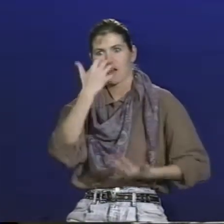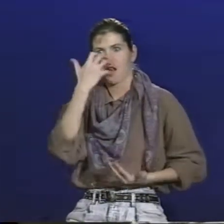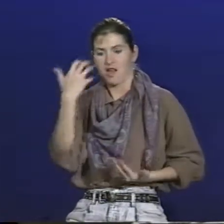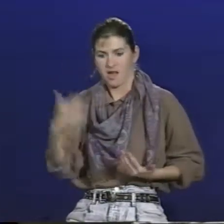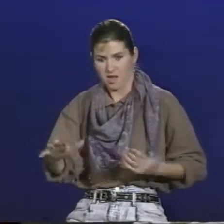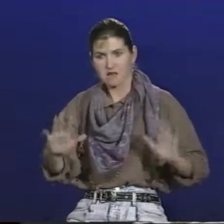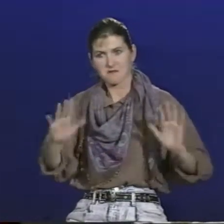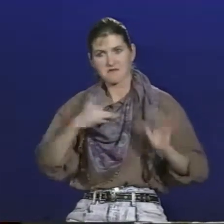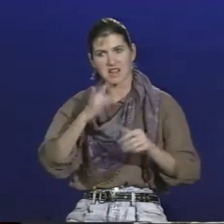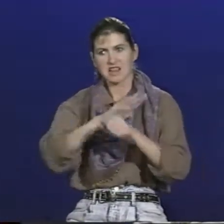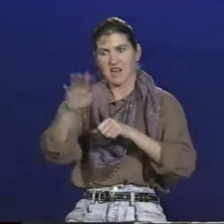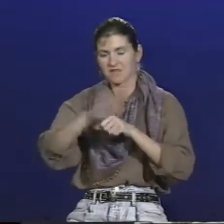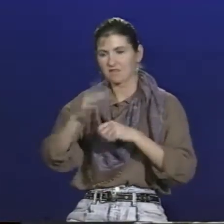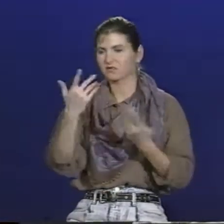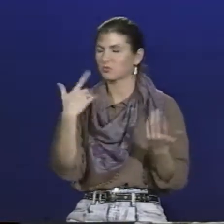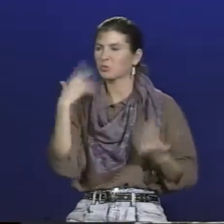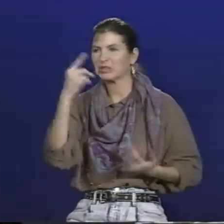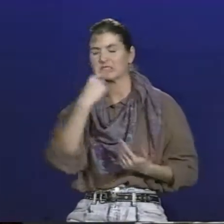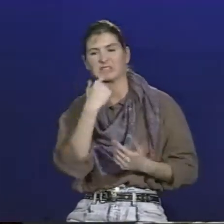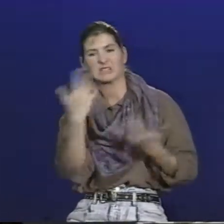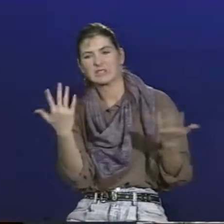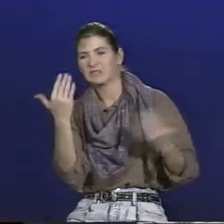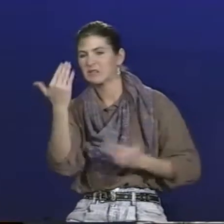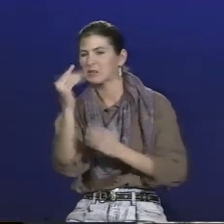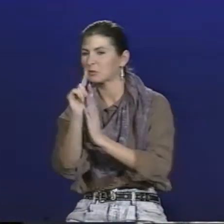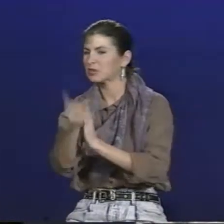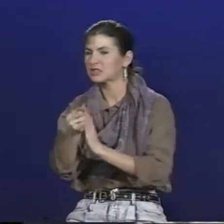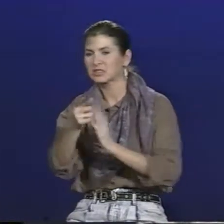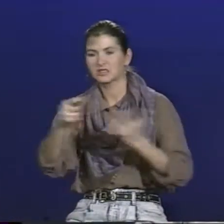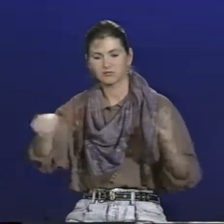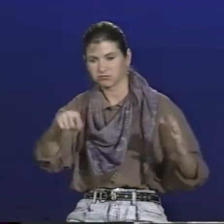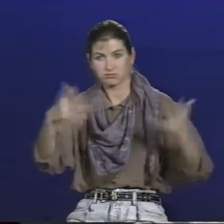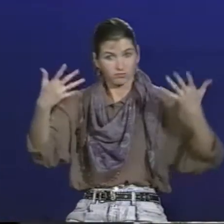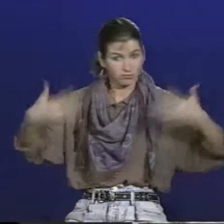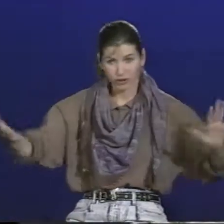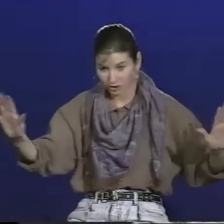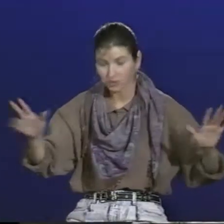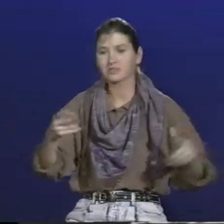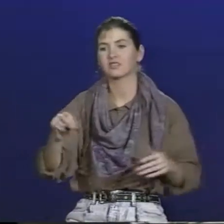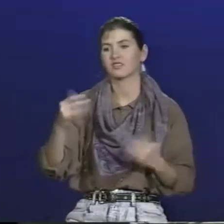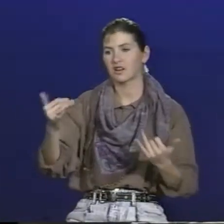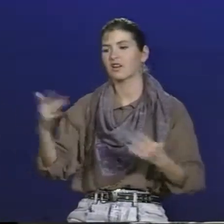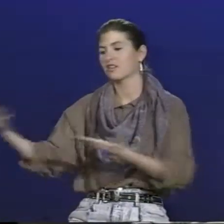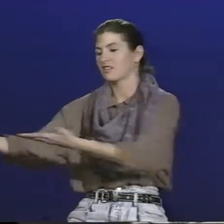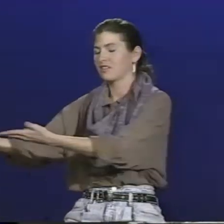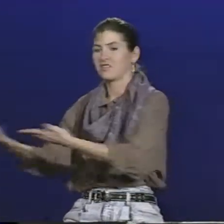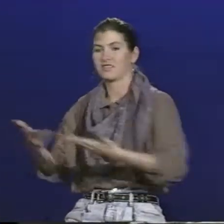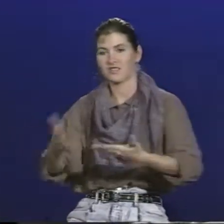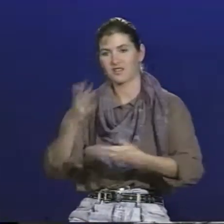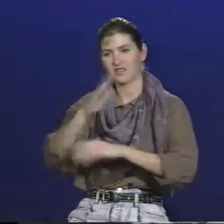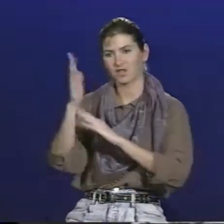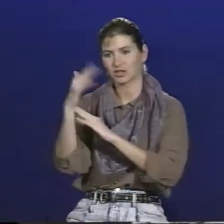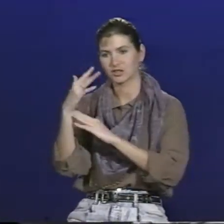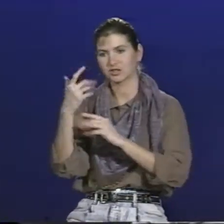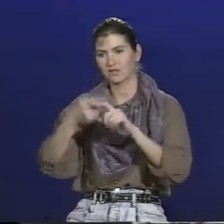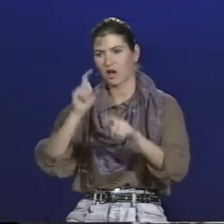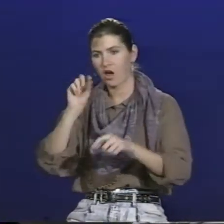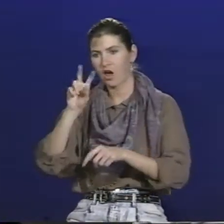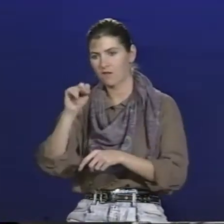Let it cook. Let it get good and hot. I'd say it may take 15 minutes. And then bring